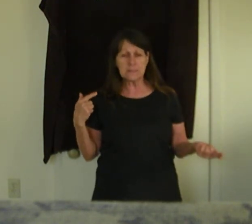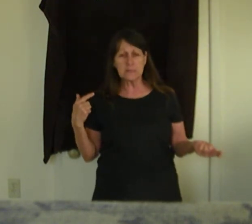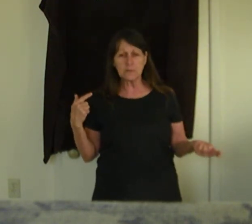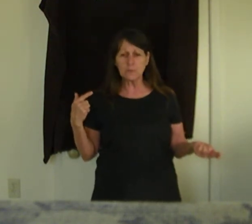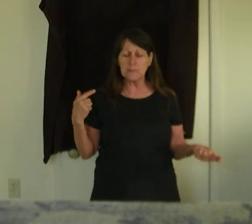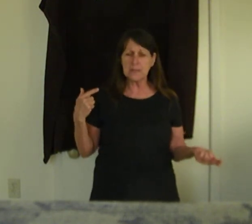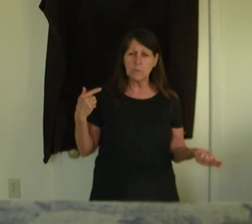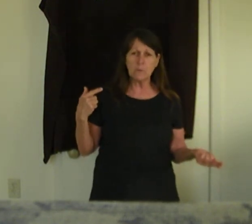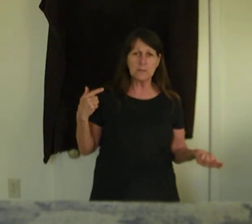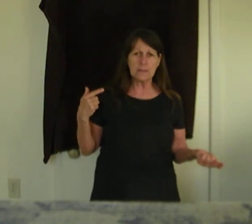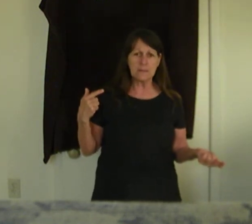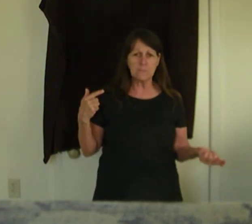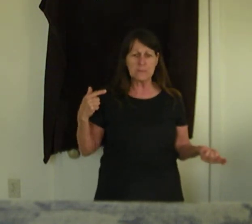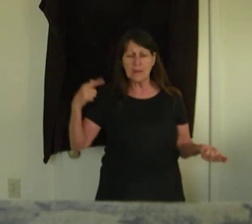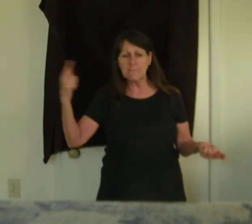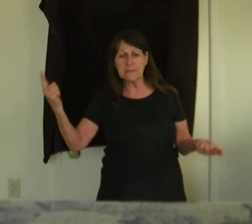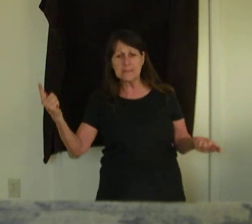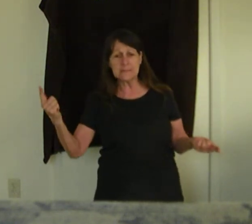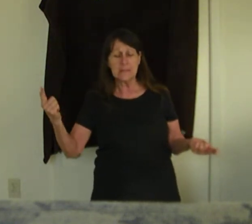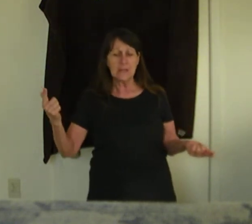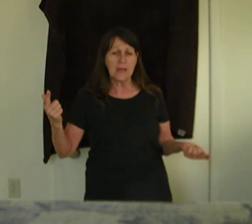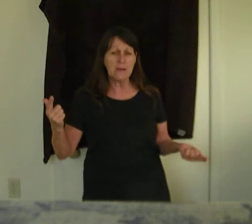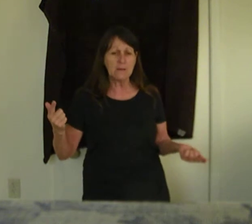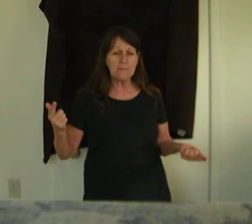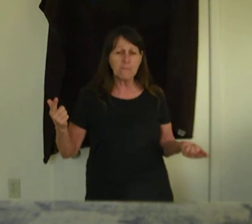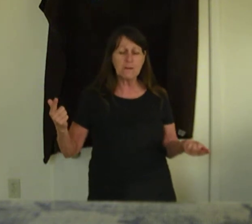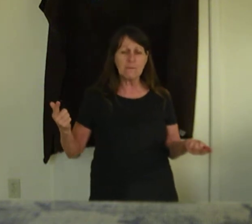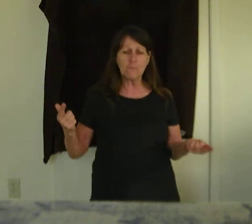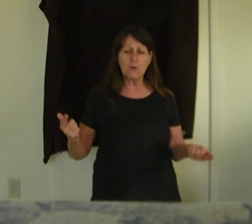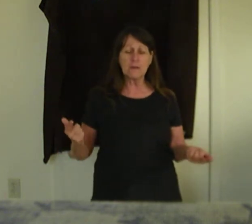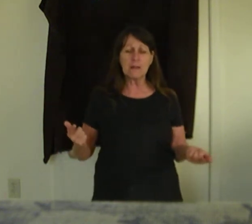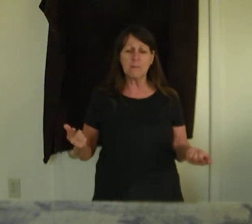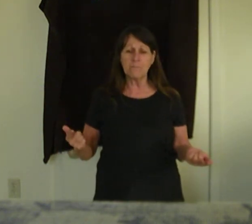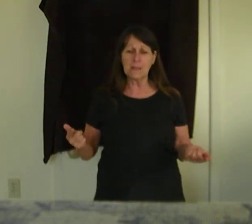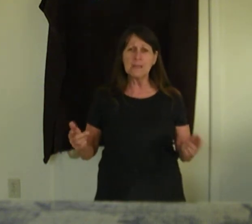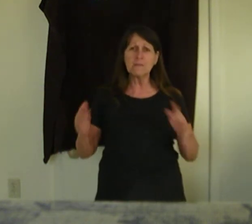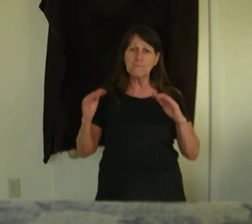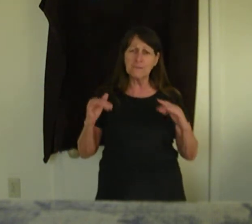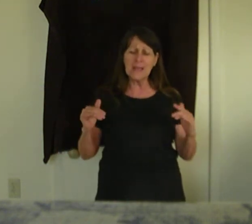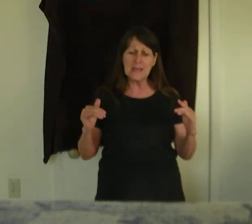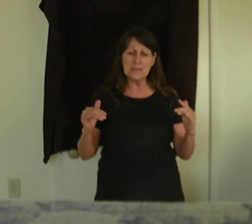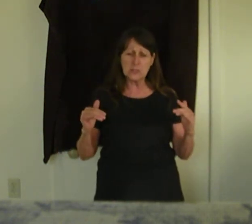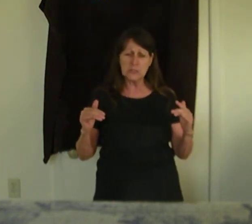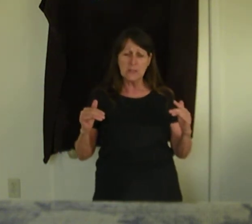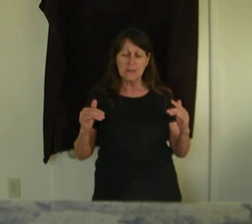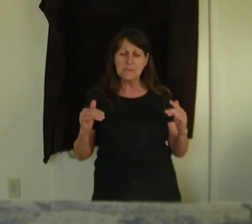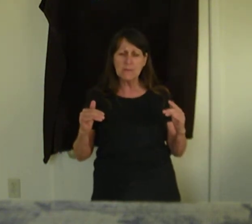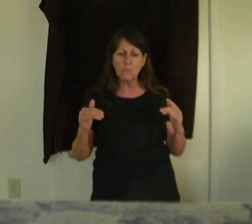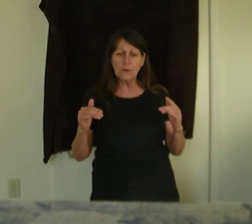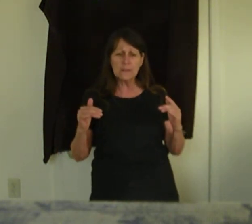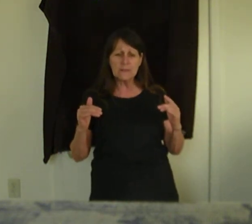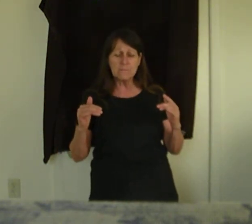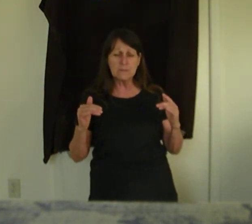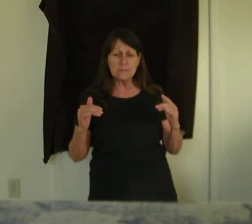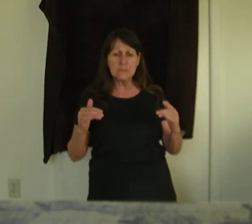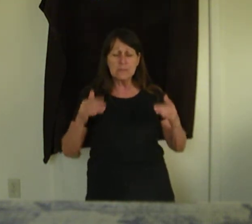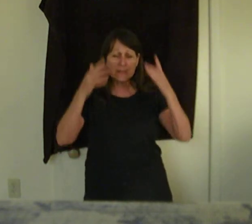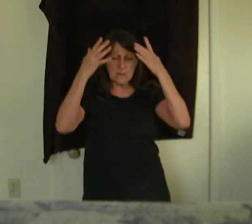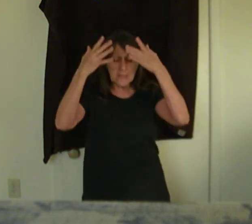adultery, we want to covet. If we're in the flesh, then we're going to do things on the